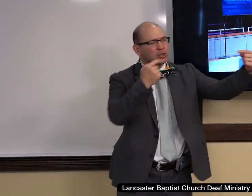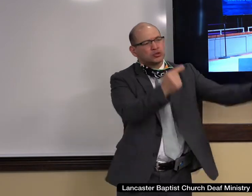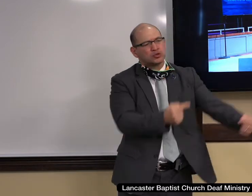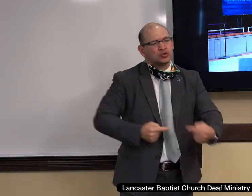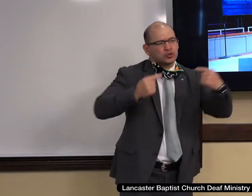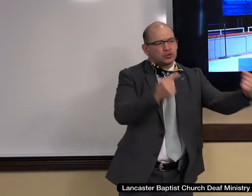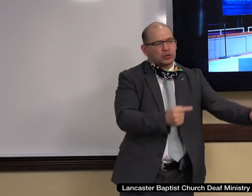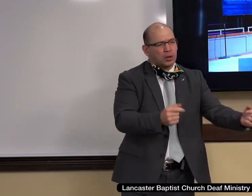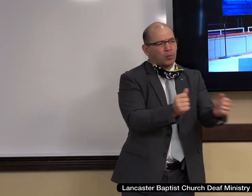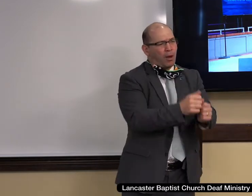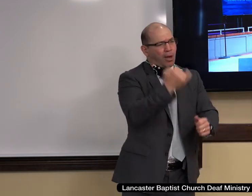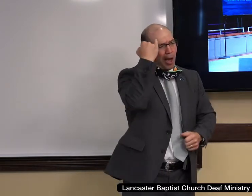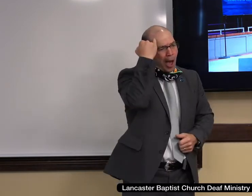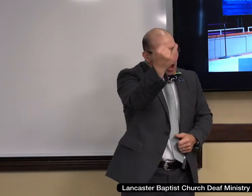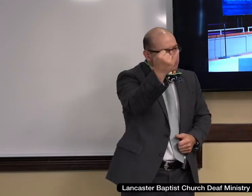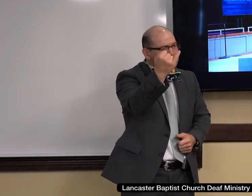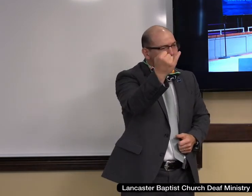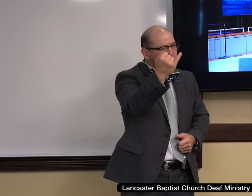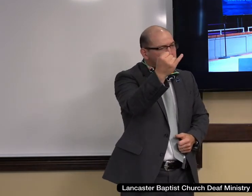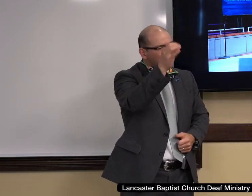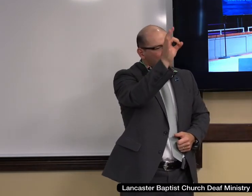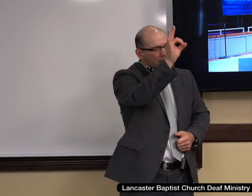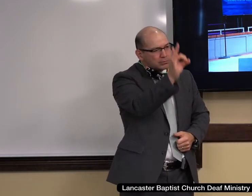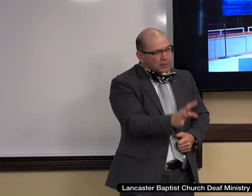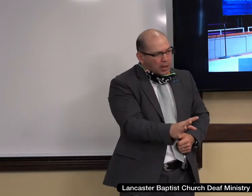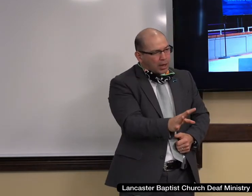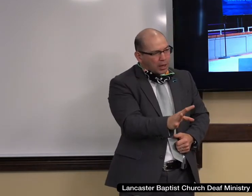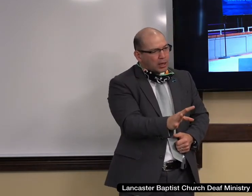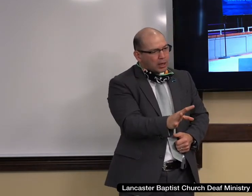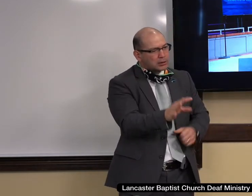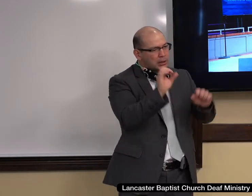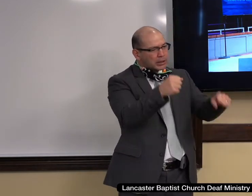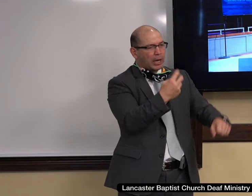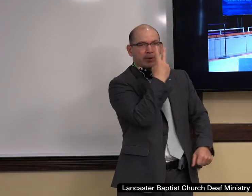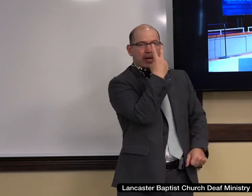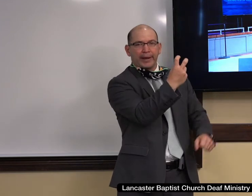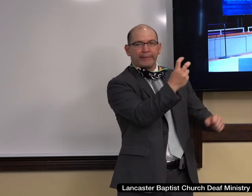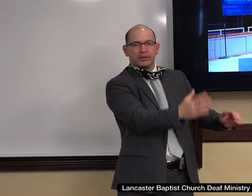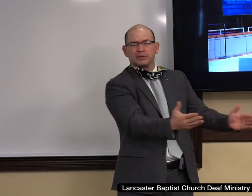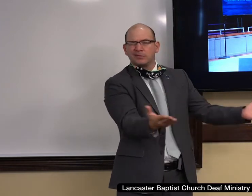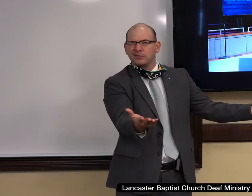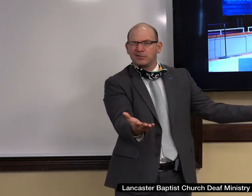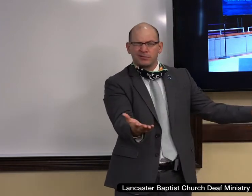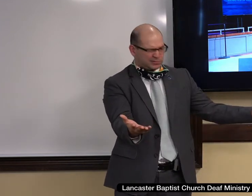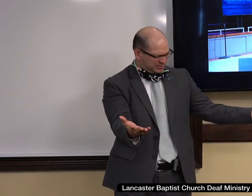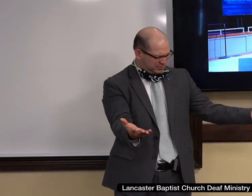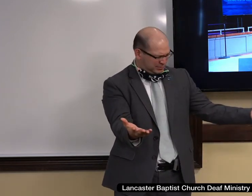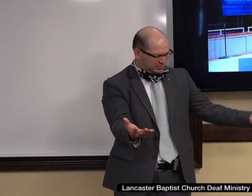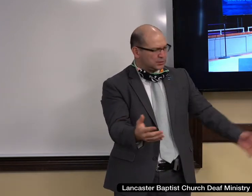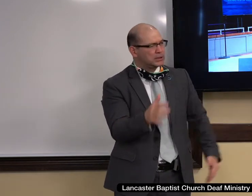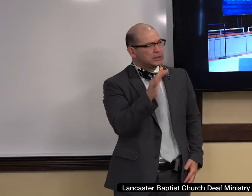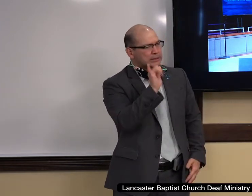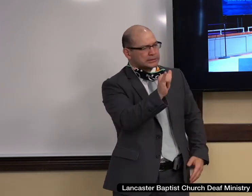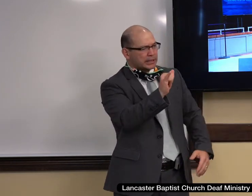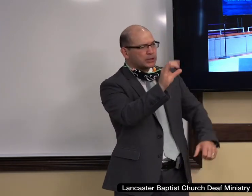It is not an outdated worldview, but that was her conclusion. The United Church of Canada conducted a cost-benefit analysis and decided